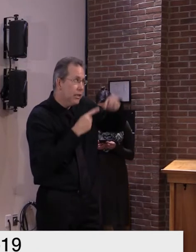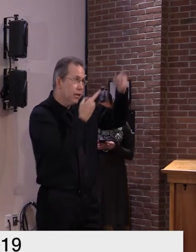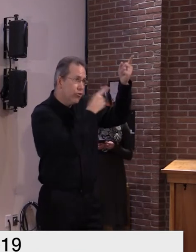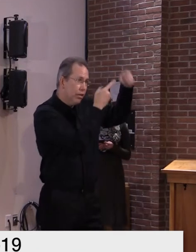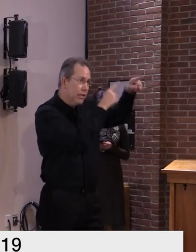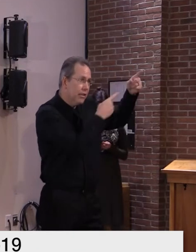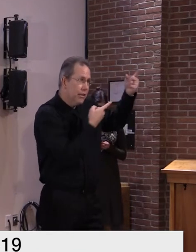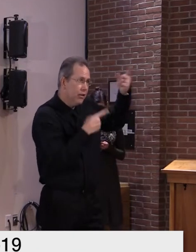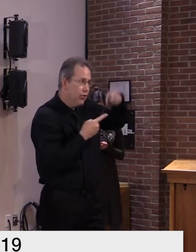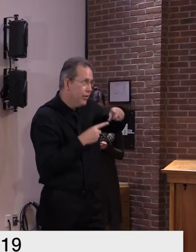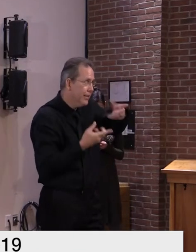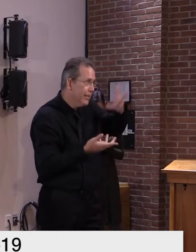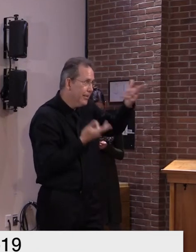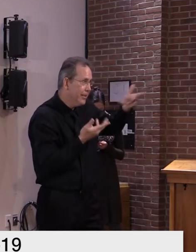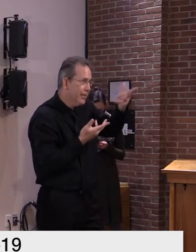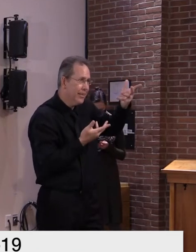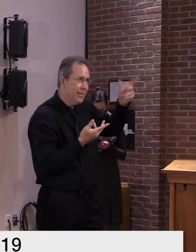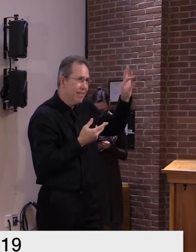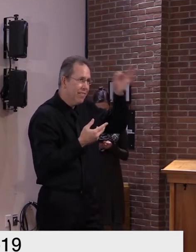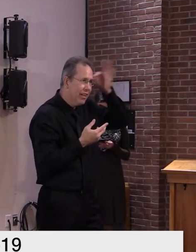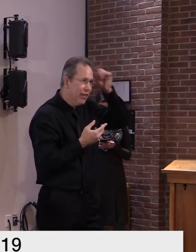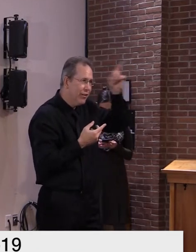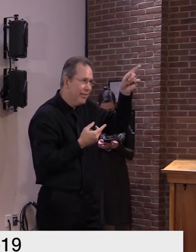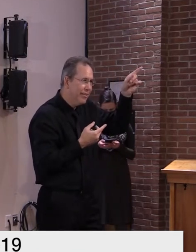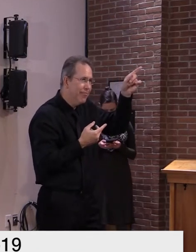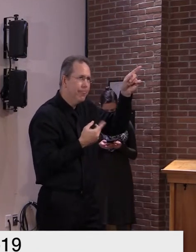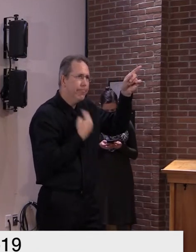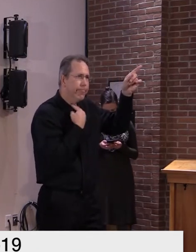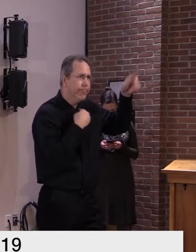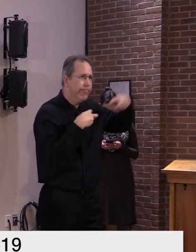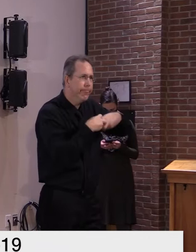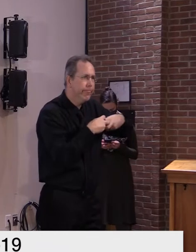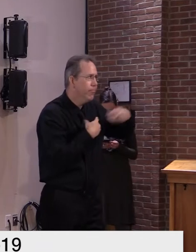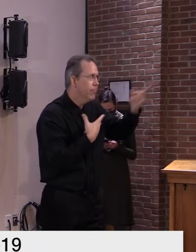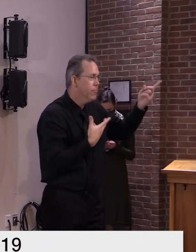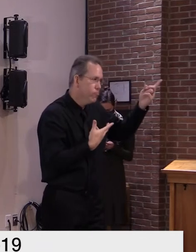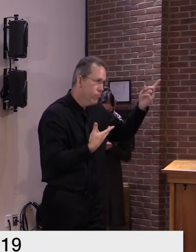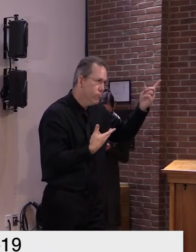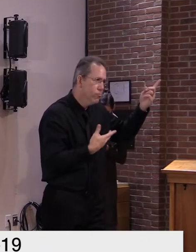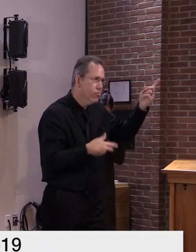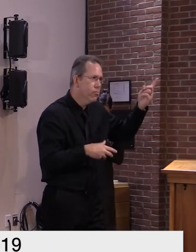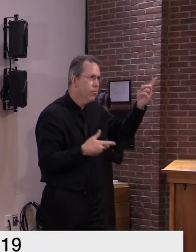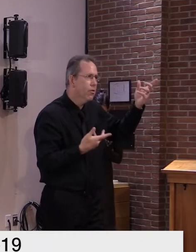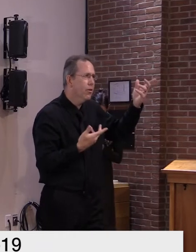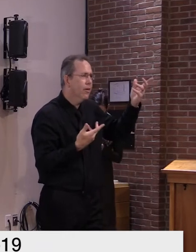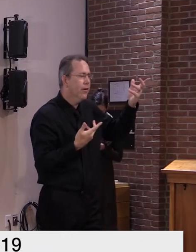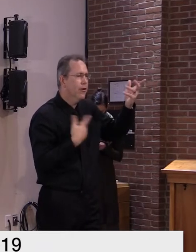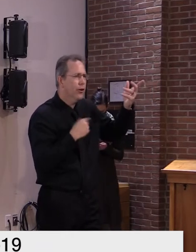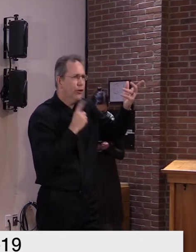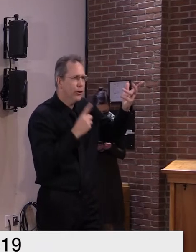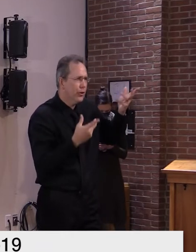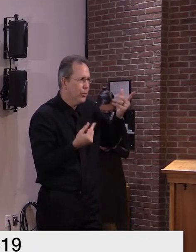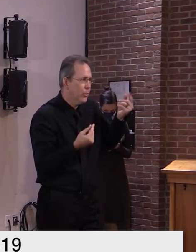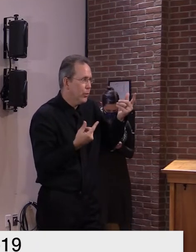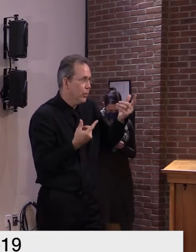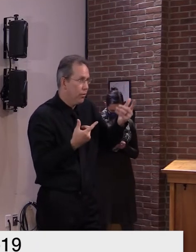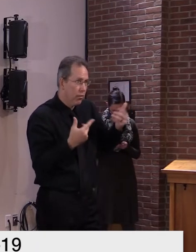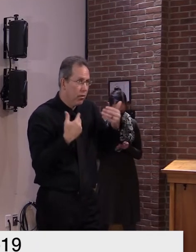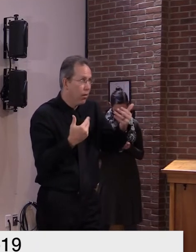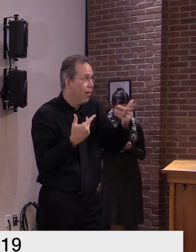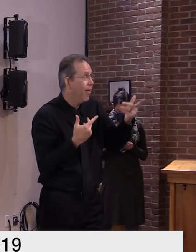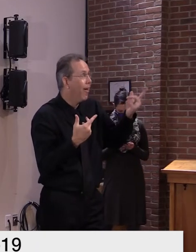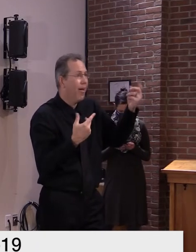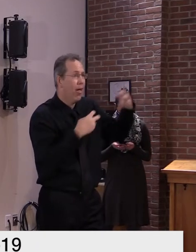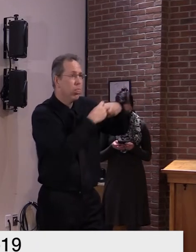haven't moved and we have to deal with reality at this point so we want to make sure that we get this money out the door and in the hands of those who desperately need it